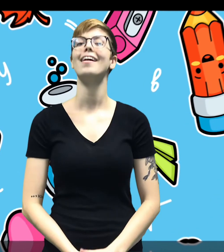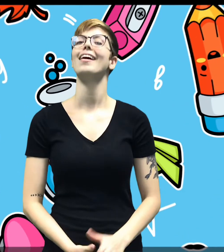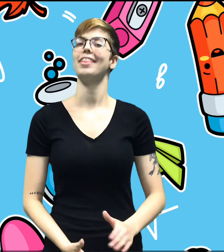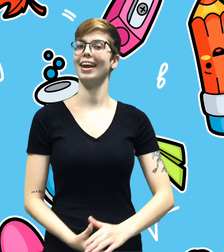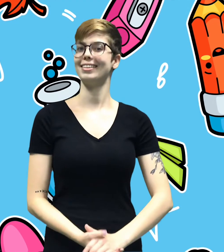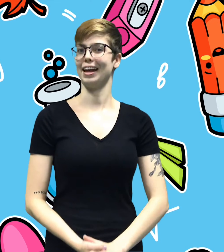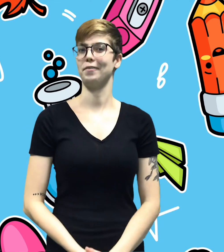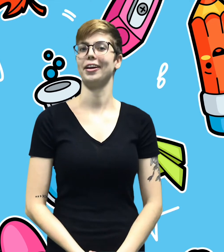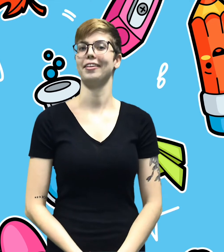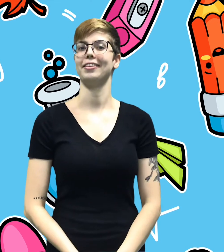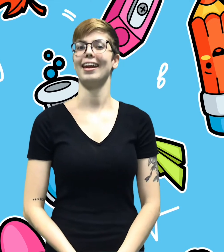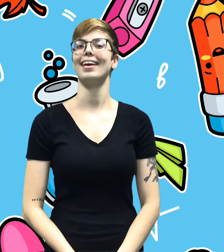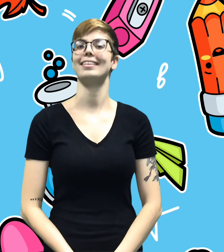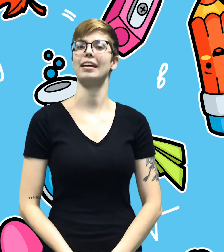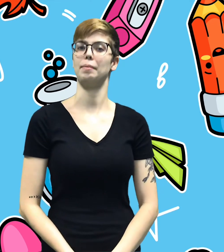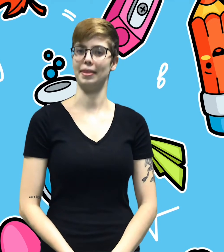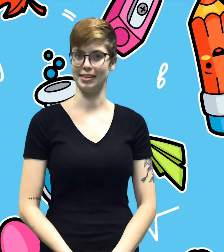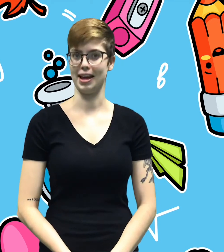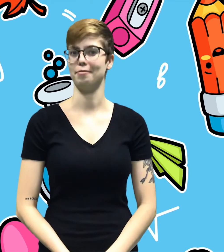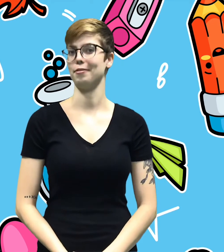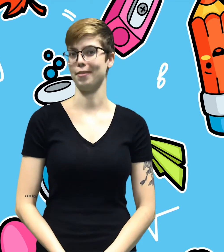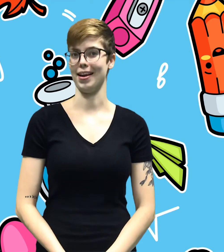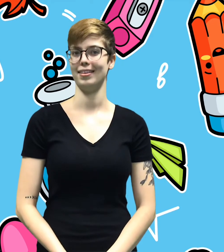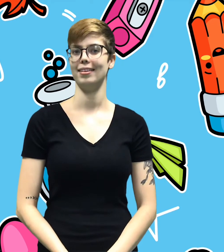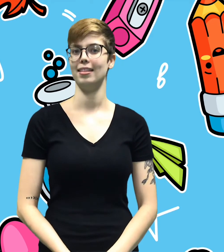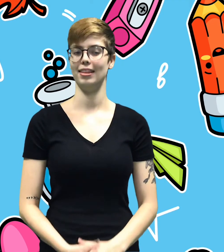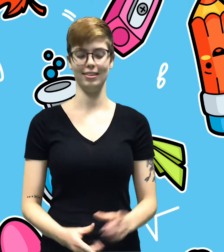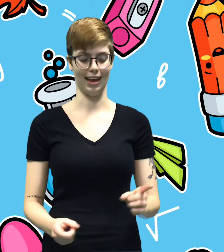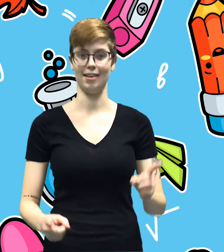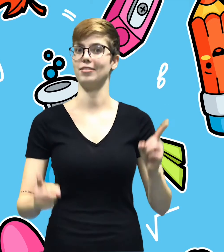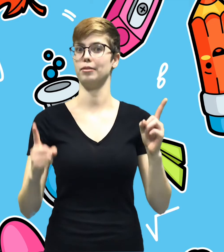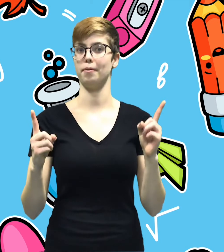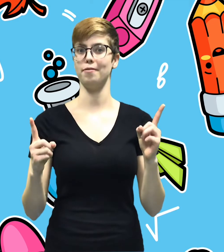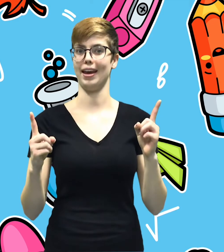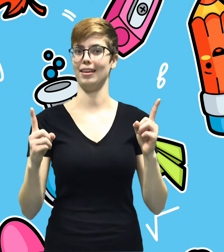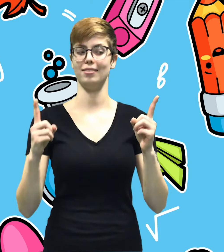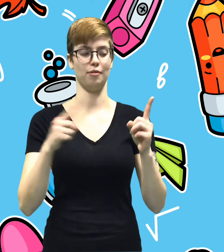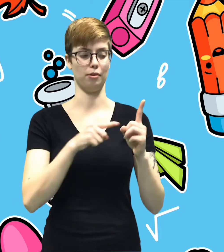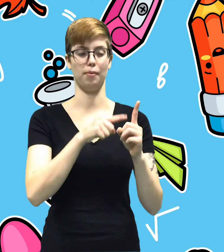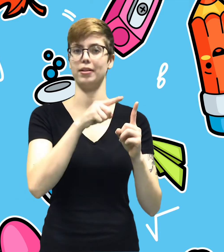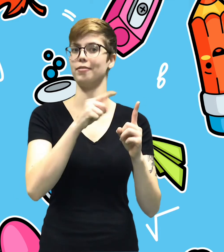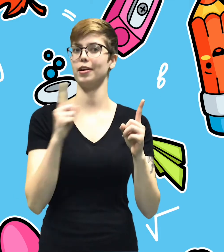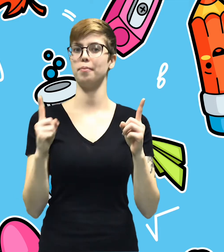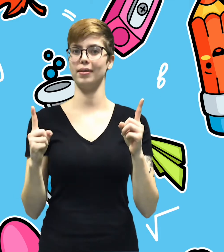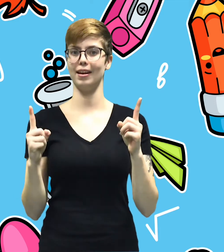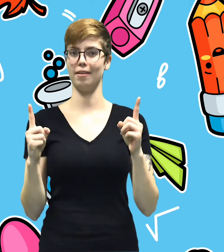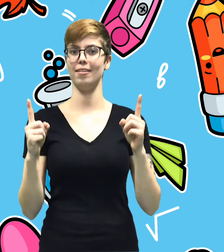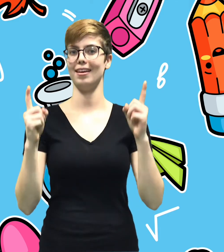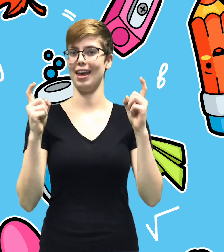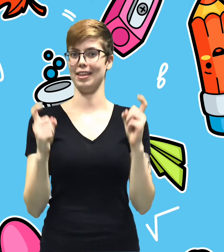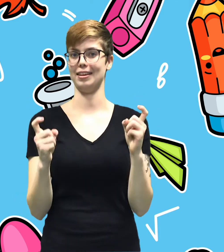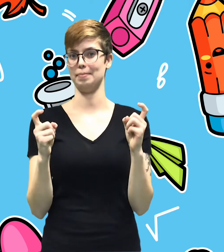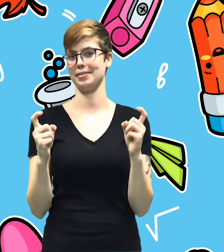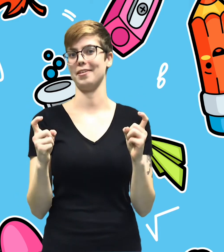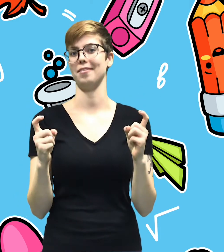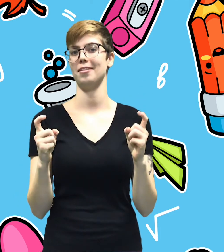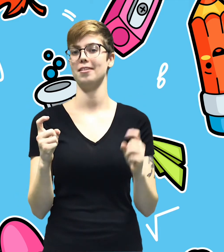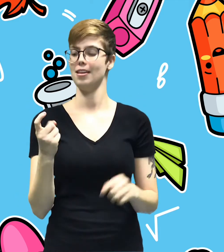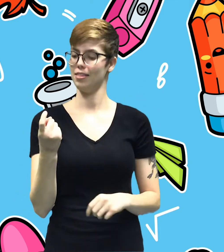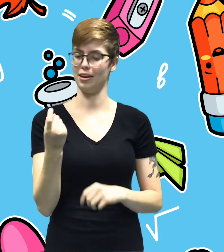The next sign we're going to learn today is going to be the sign for friend. This sign uses both hands with the pointer finger pointed out and the tips curled. Then